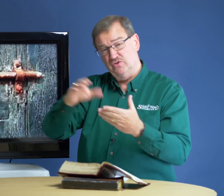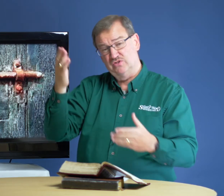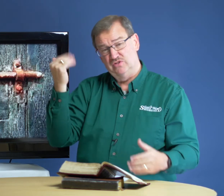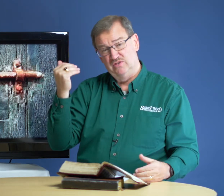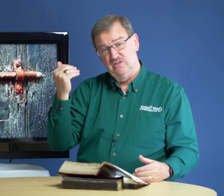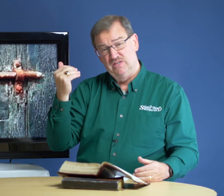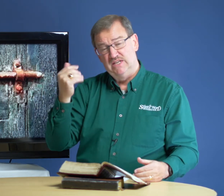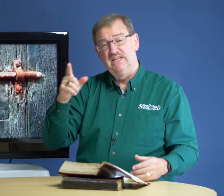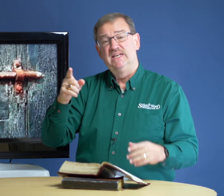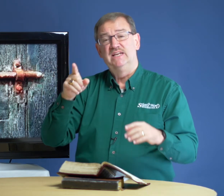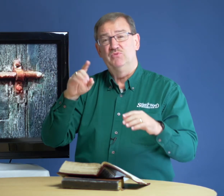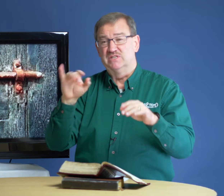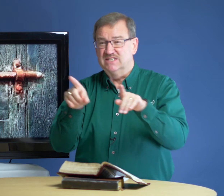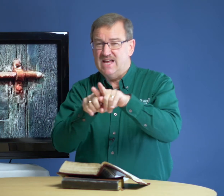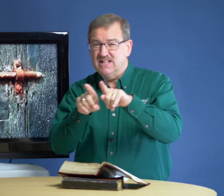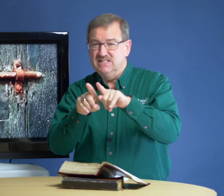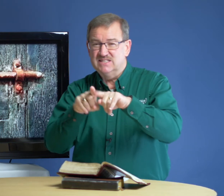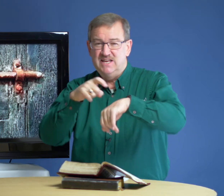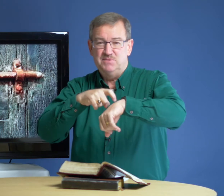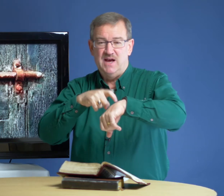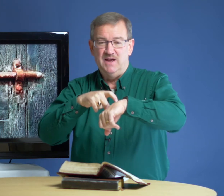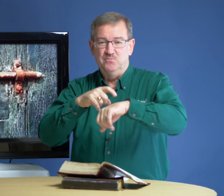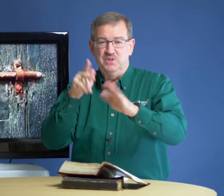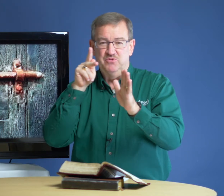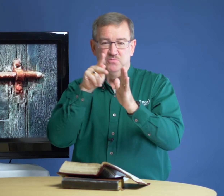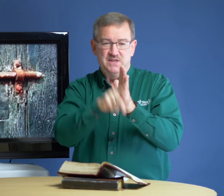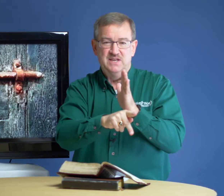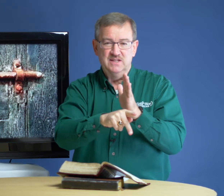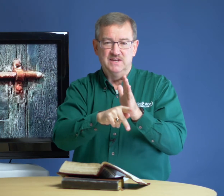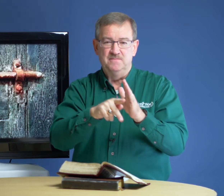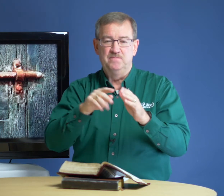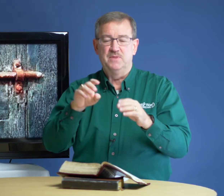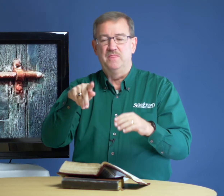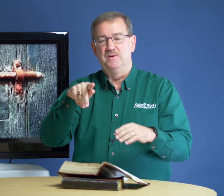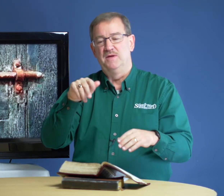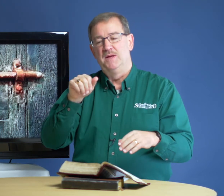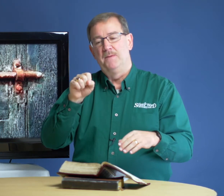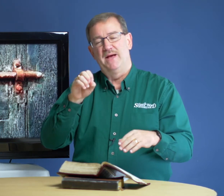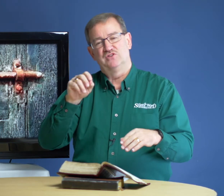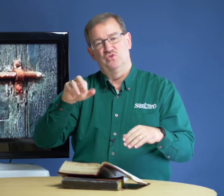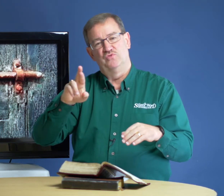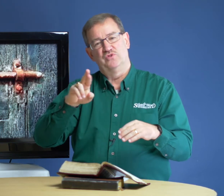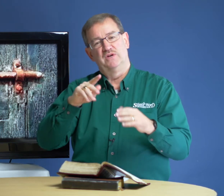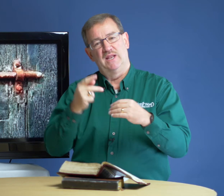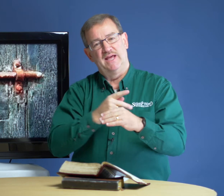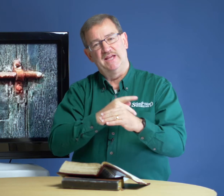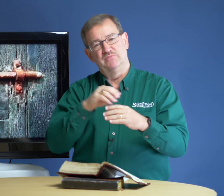it was exactly the same time when they would have been killing the Passover lambs